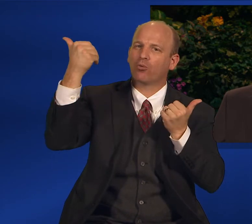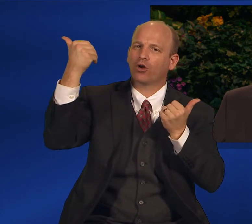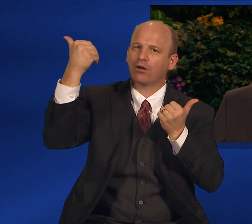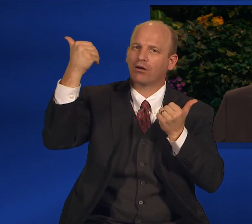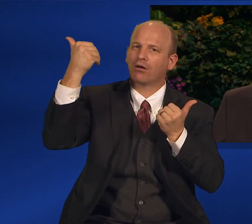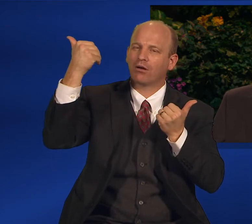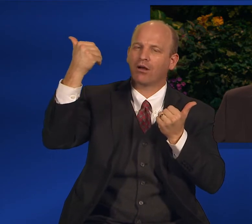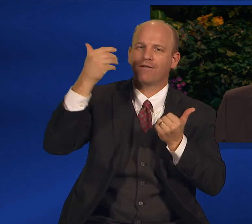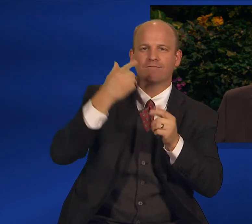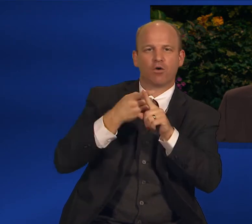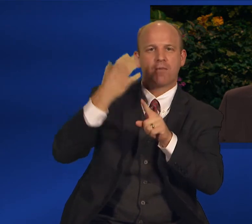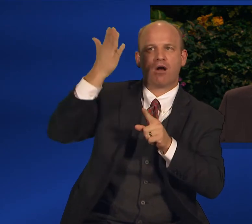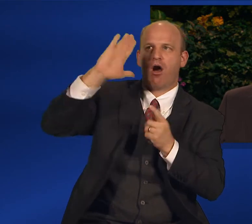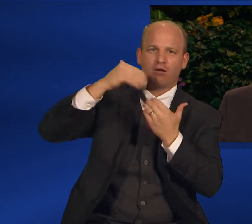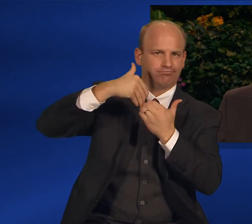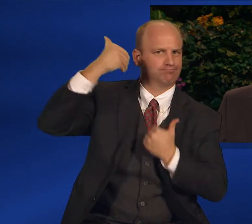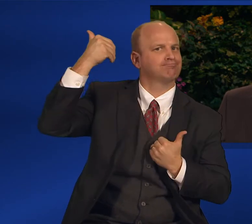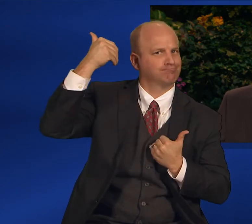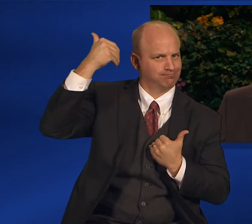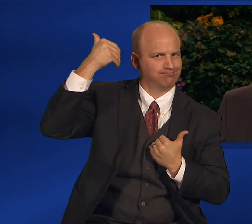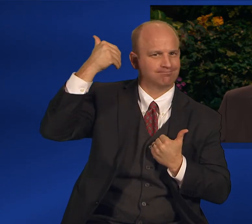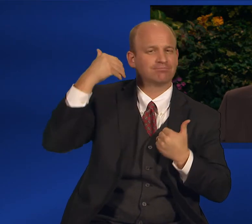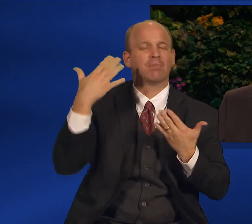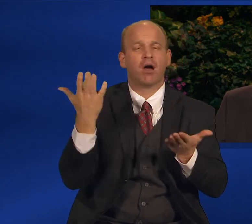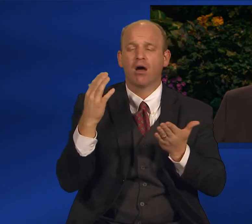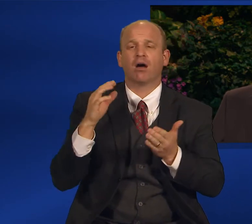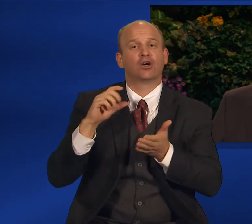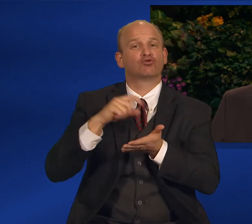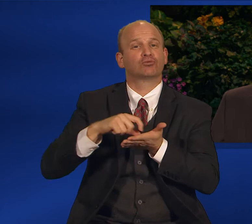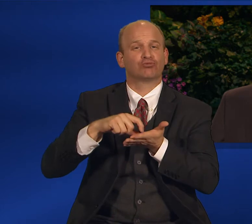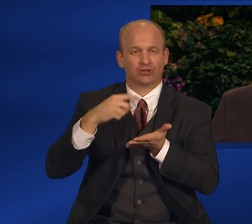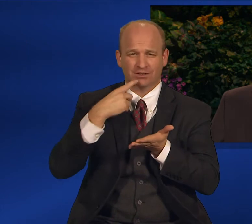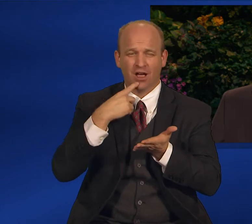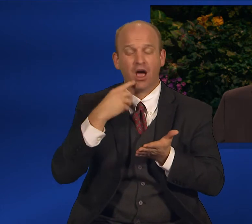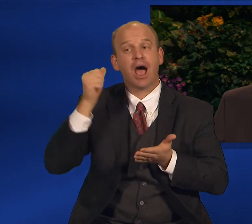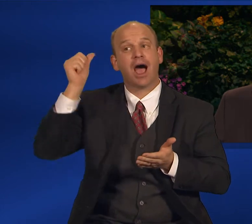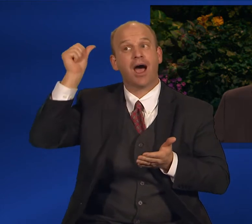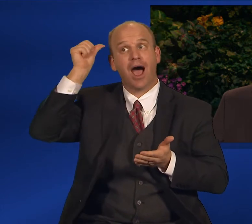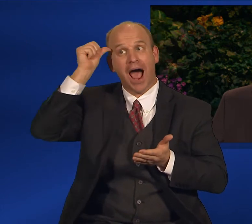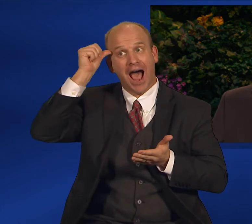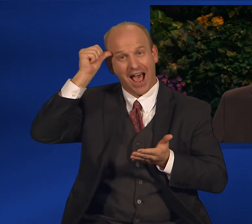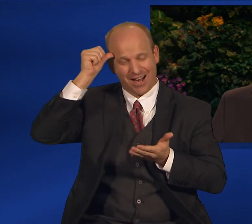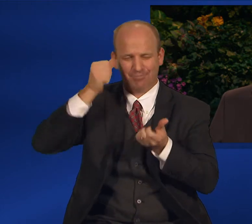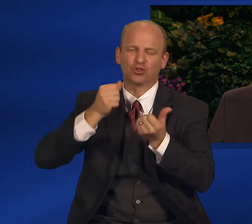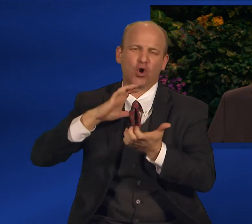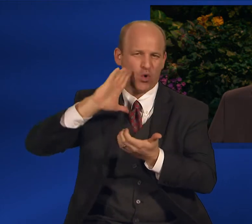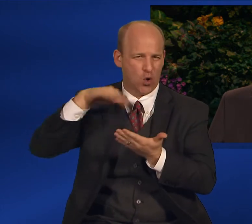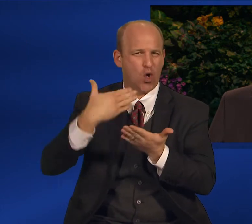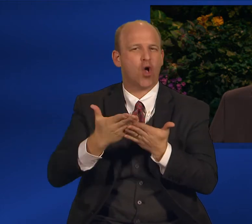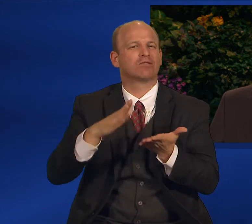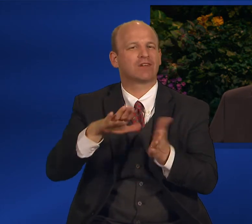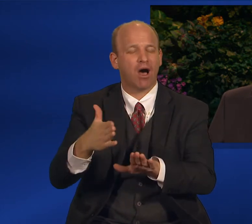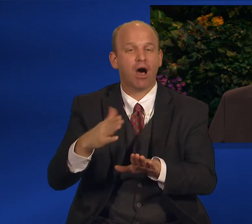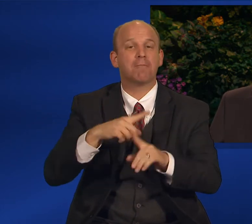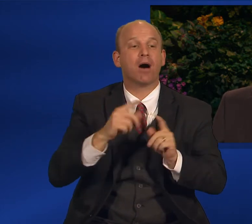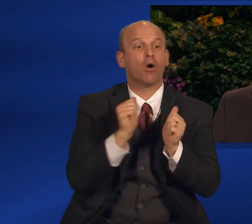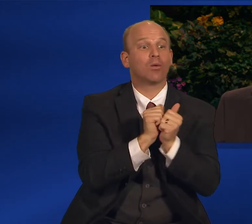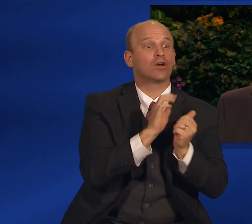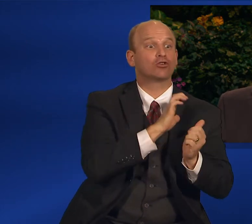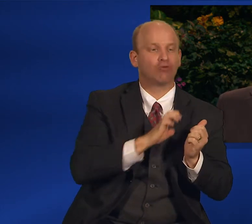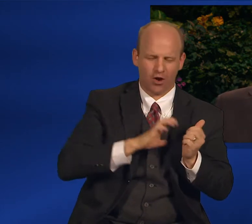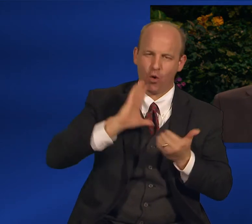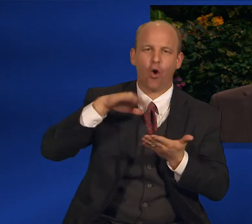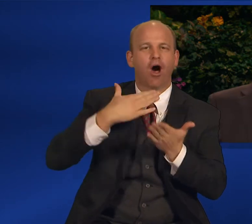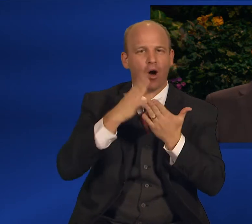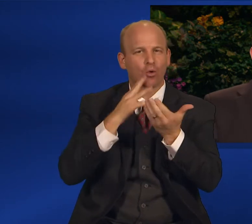Paul, For as in Adam all die, even so in Christ shall all be made alive. This